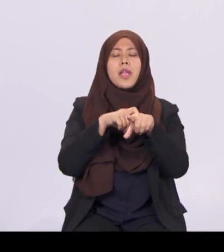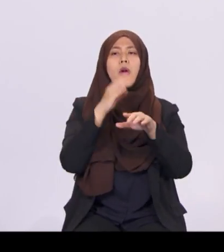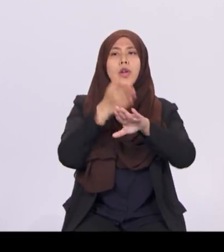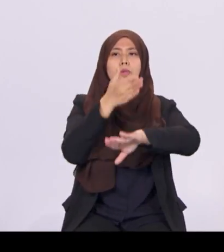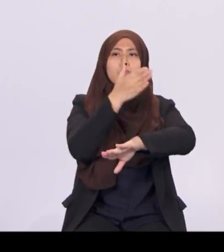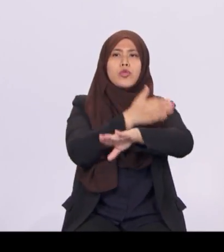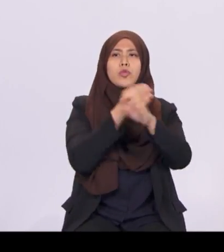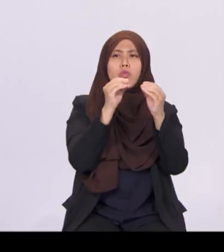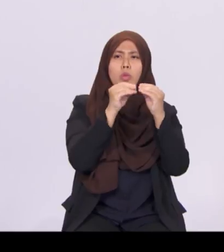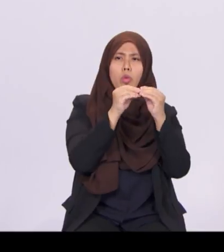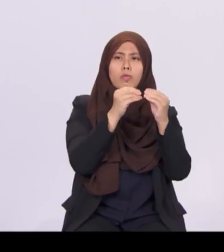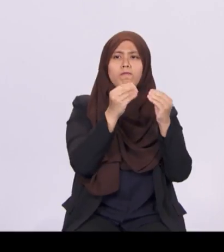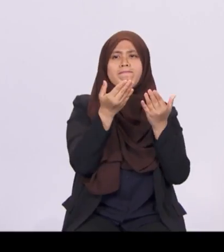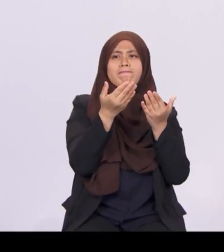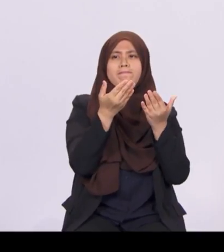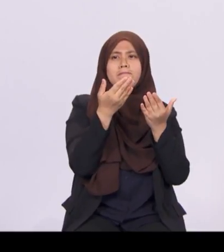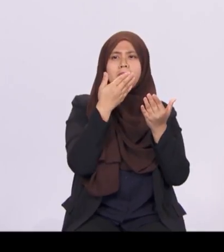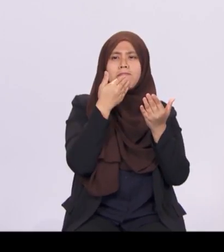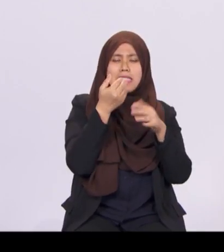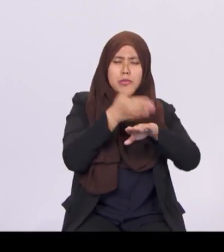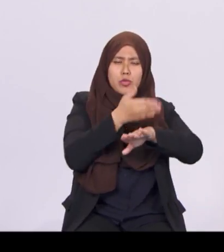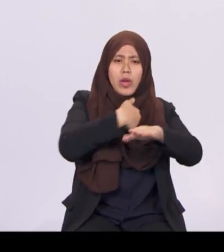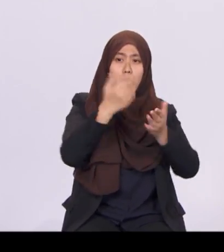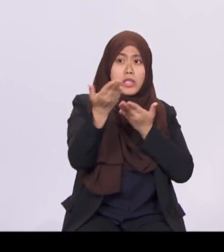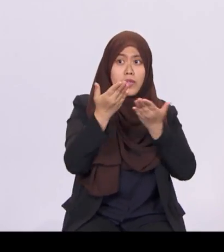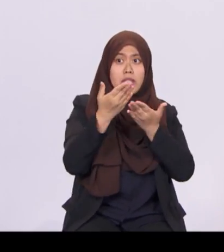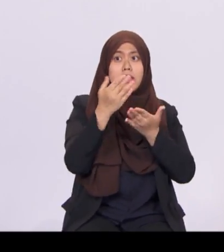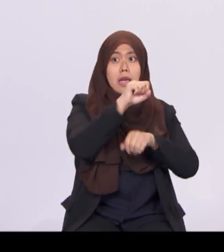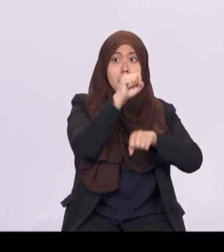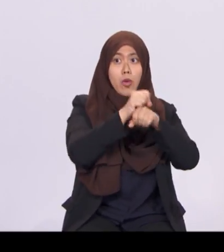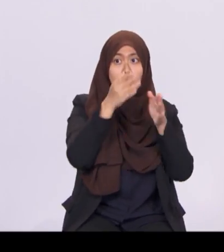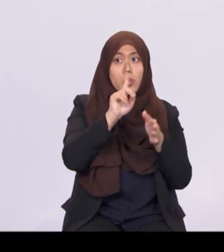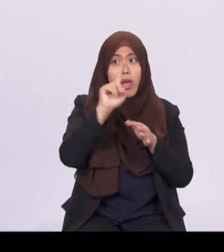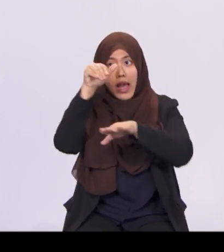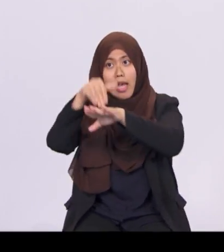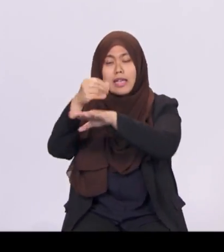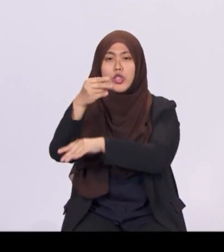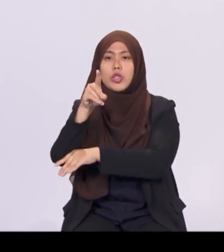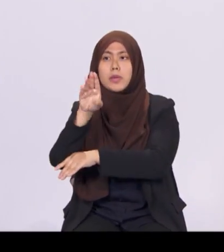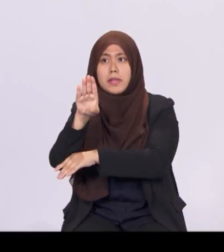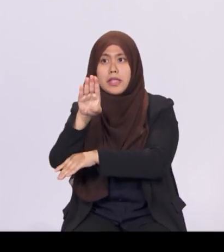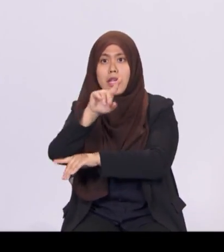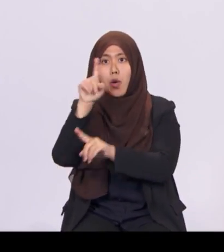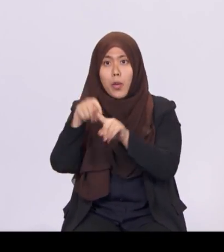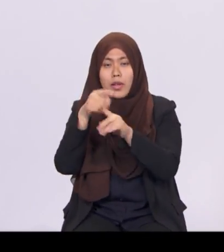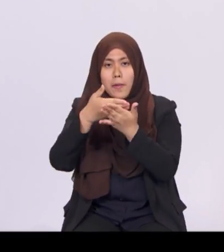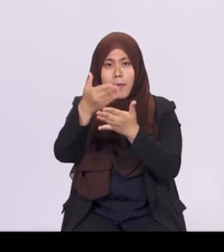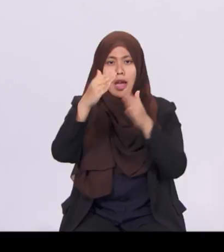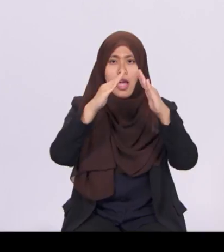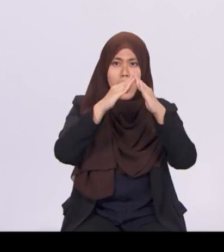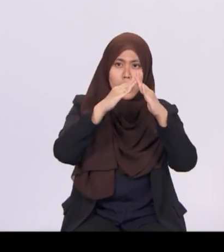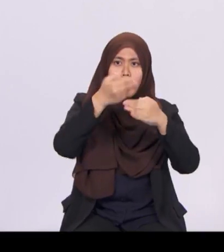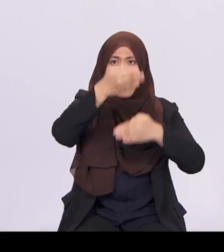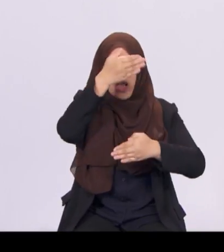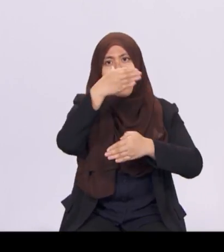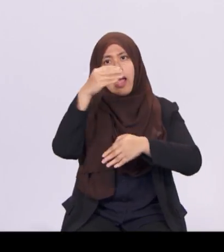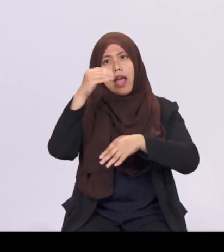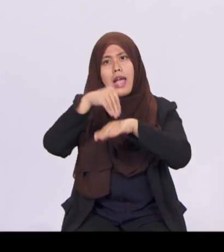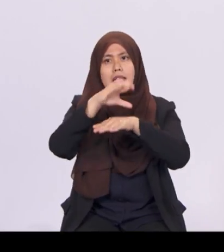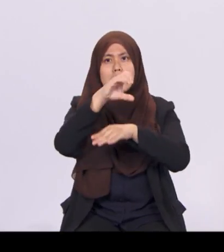to Singaporeans at HDB when they buy a flat and at CPF board when they approach retirement to enable